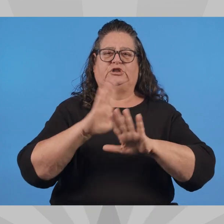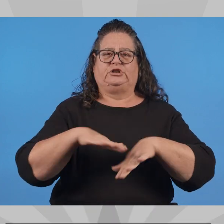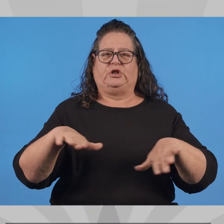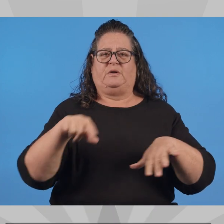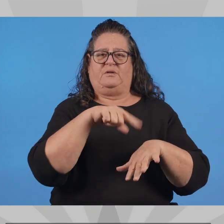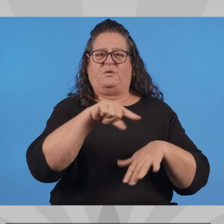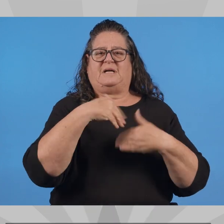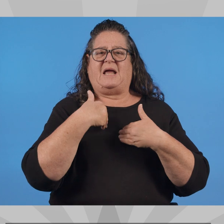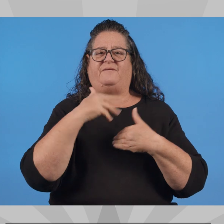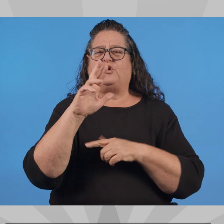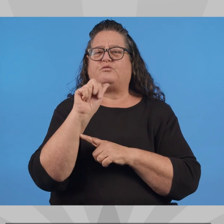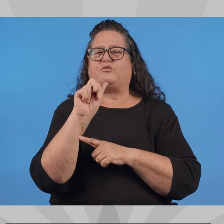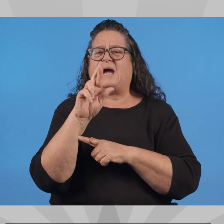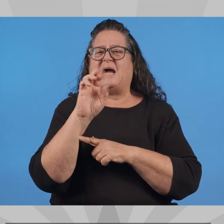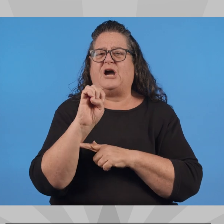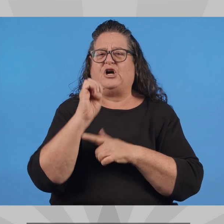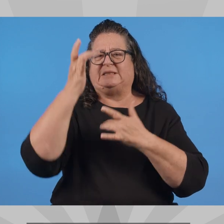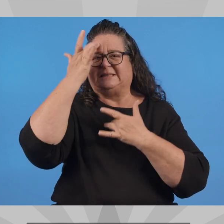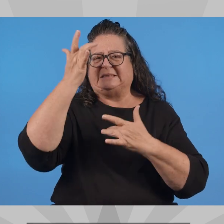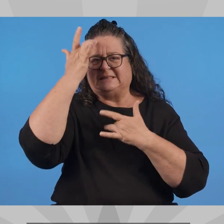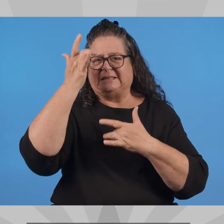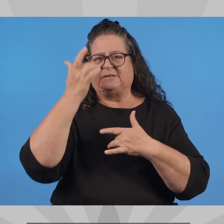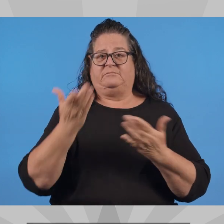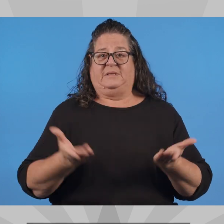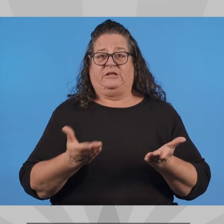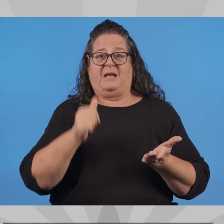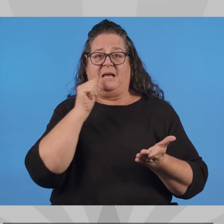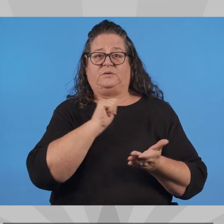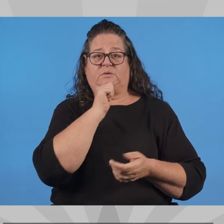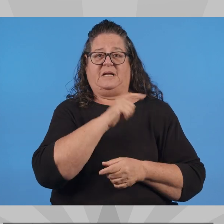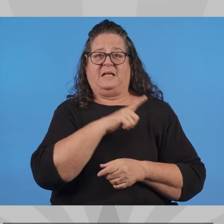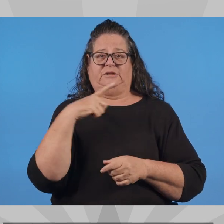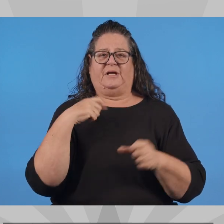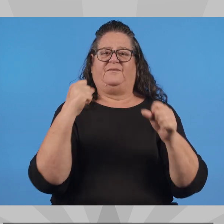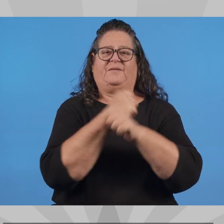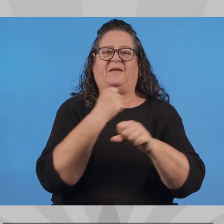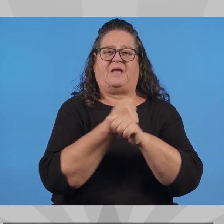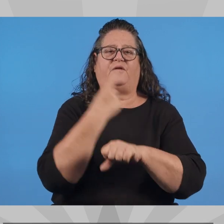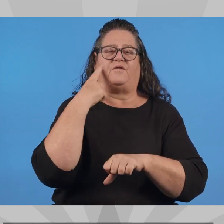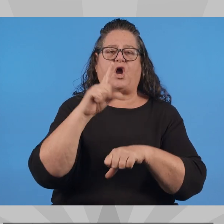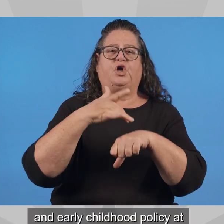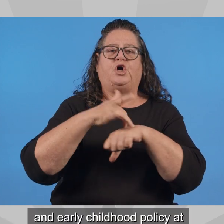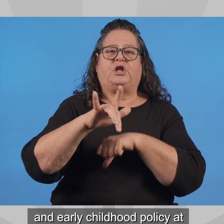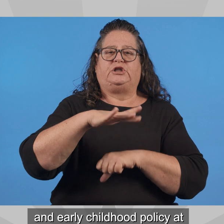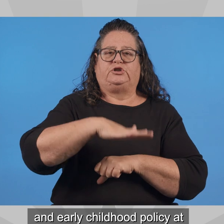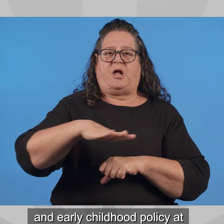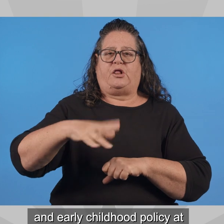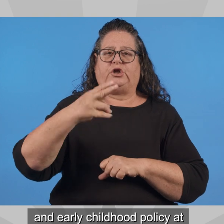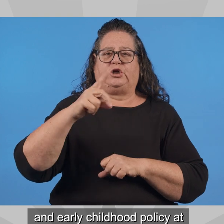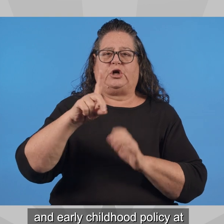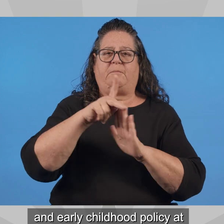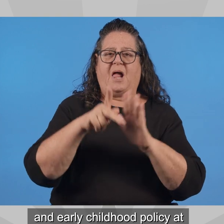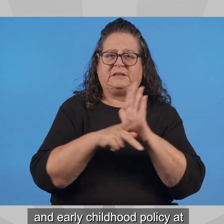With a tenured advocacy background, she's championed for children with rare diseases in Washington, D.C. and early